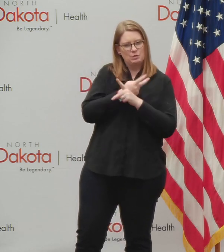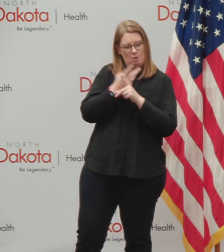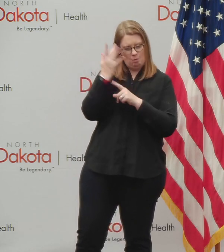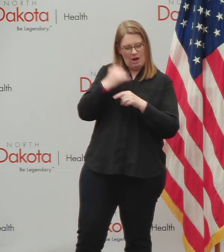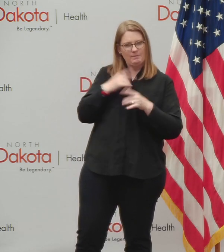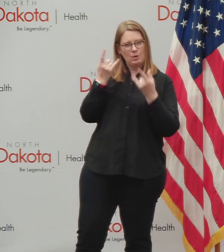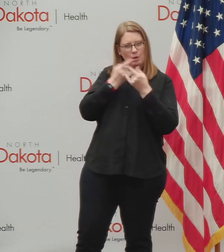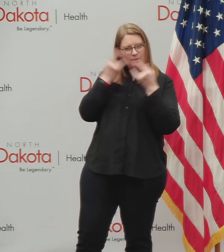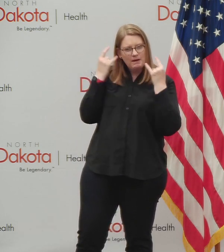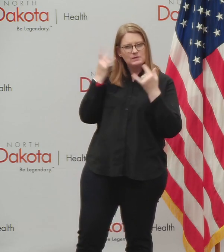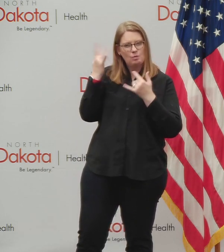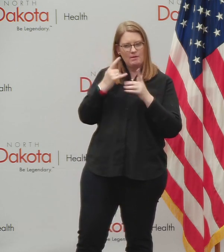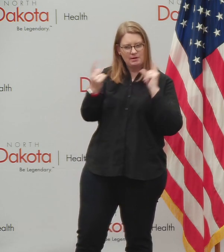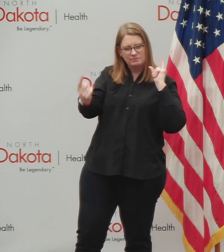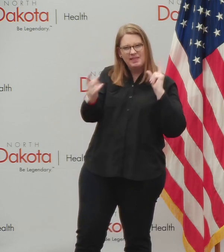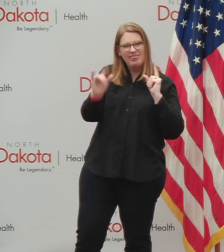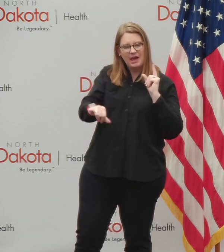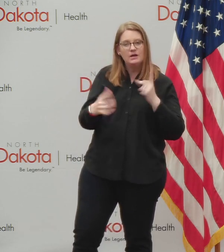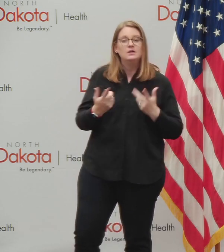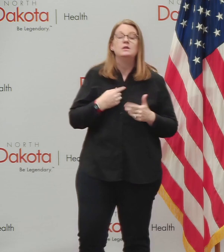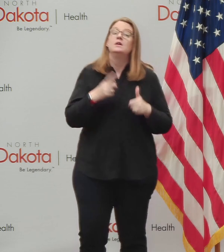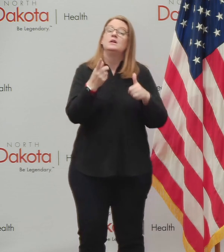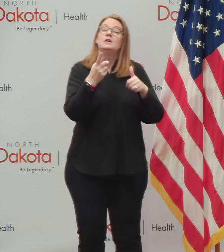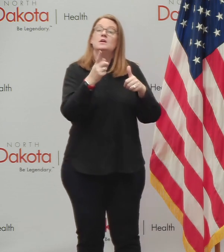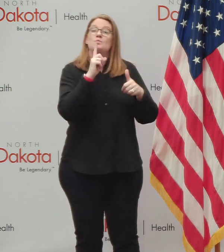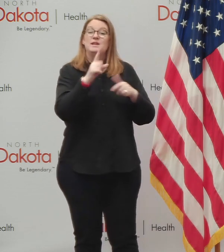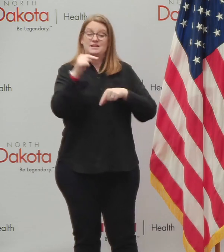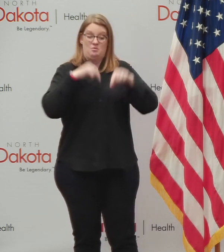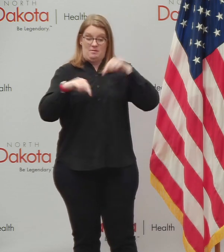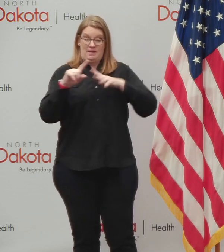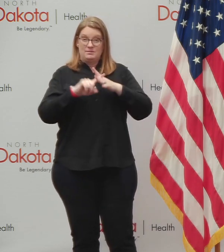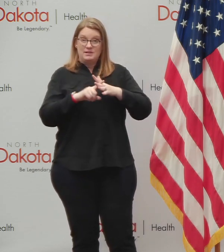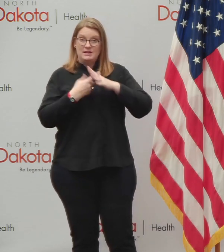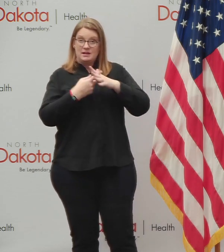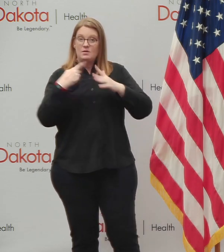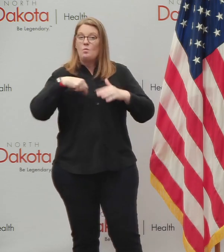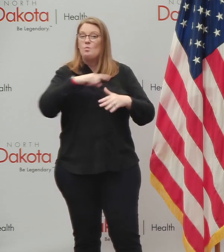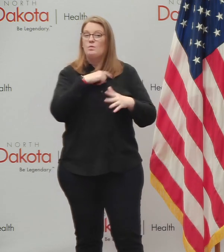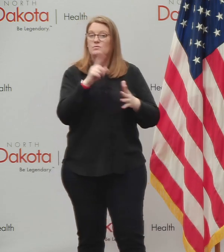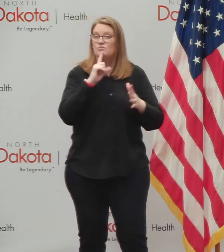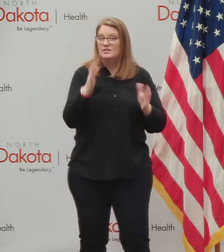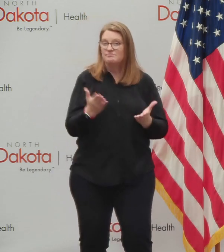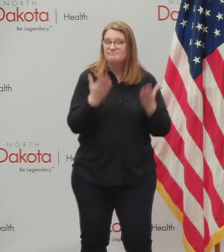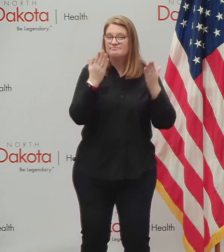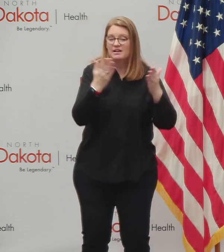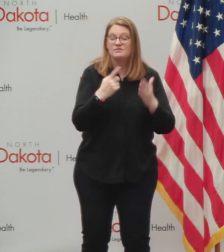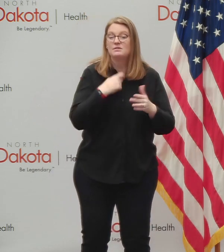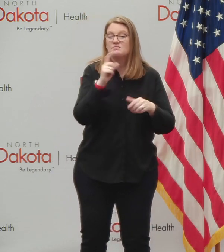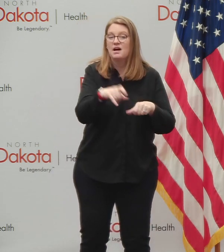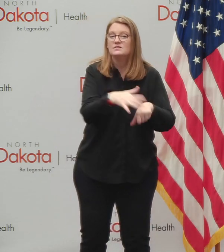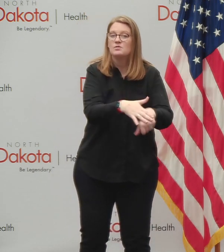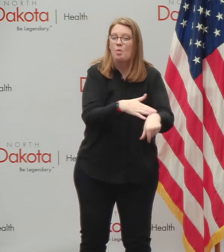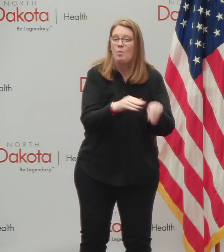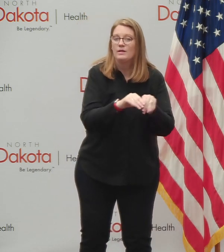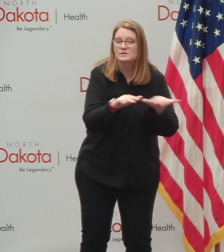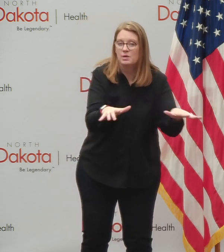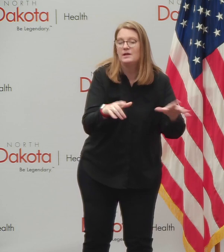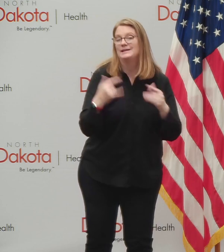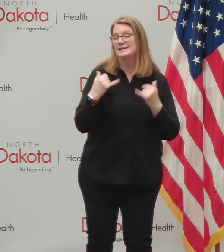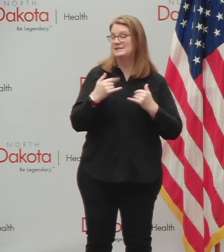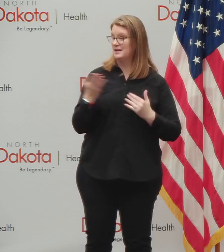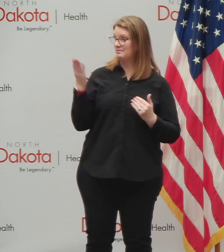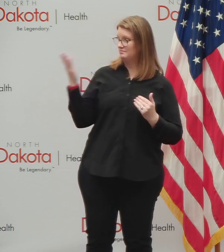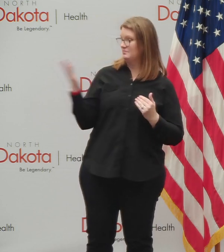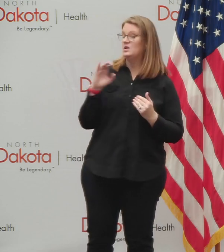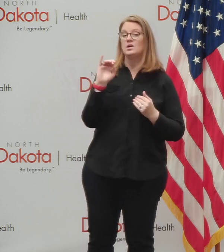about since the very beginning, which is we need to slow the spread of this virus to preserve hospital capacity. And Chris Jones is with us today.